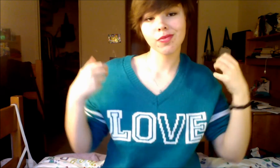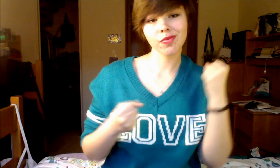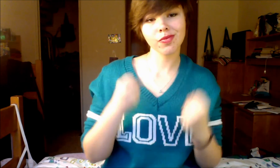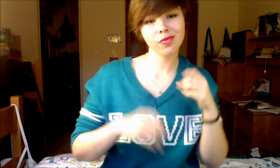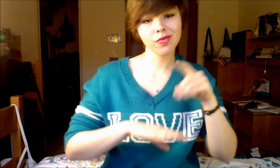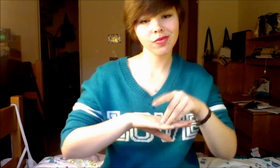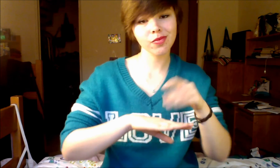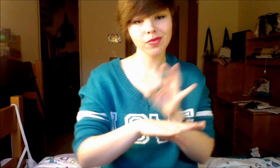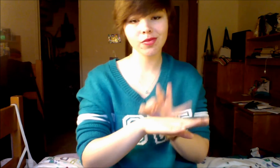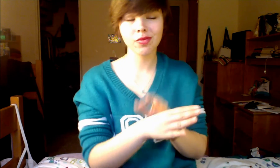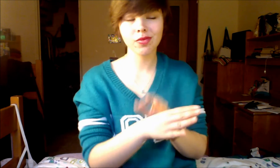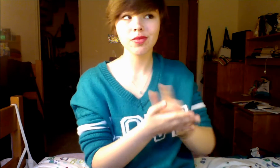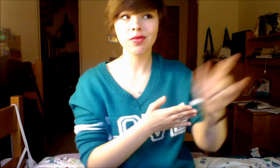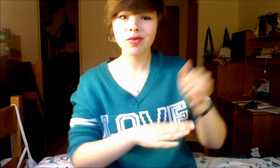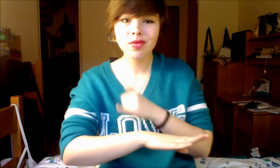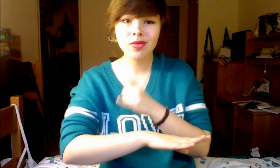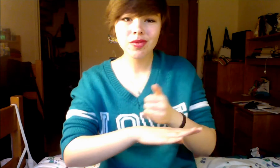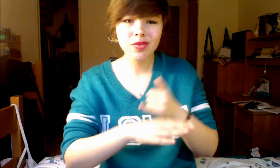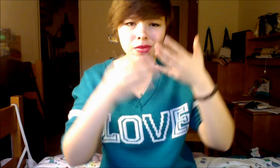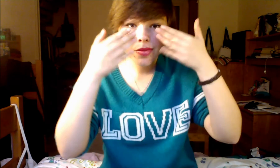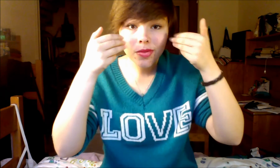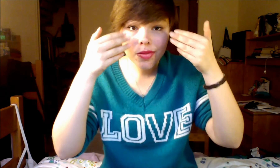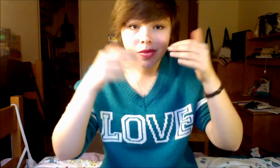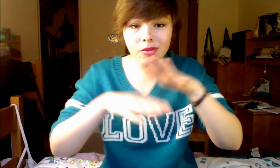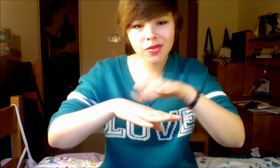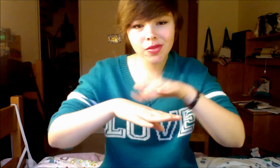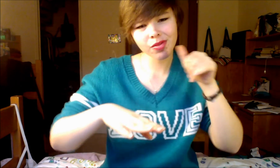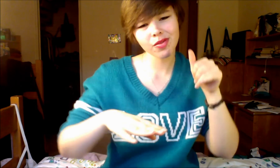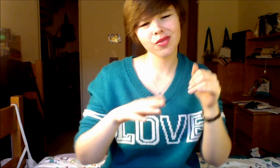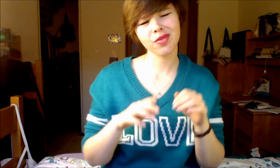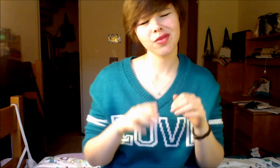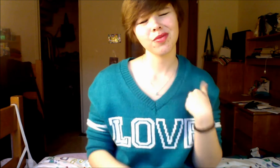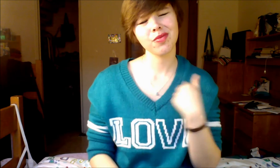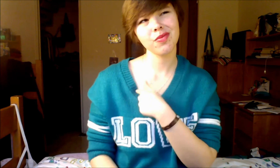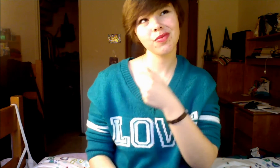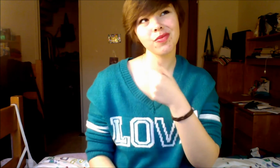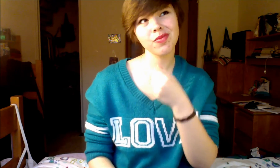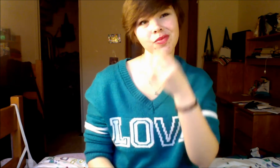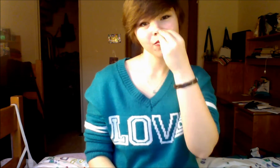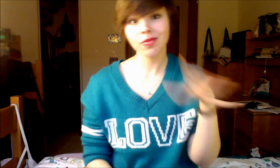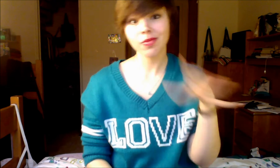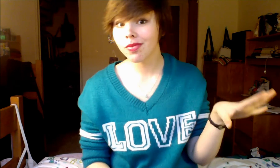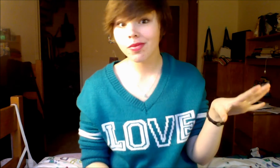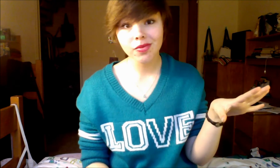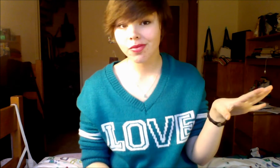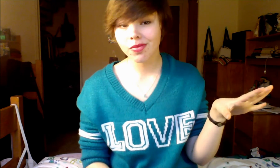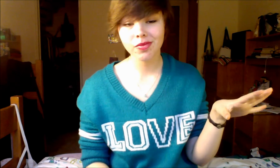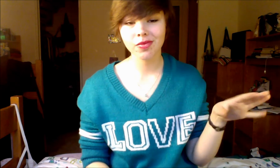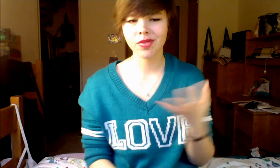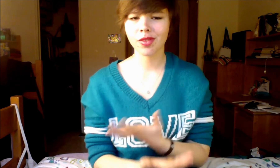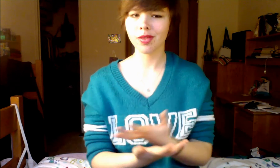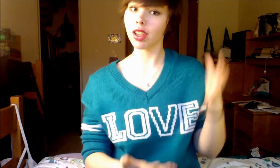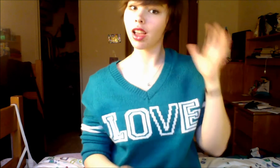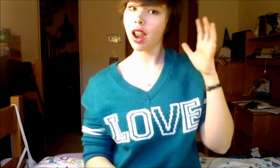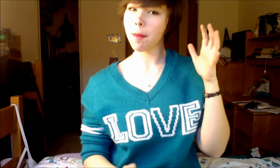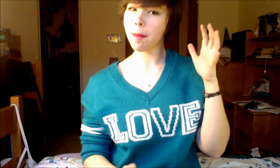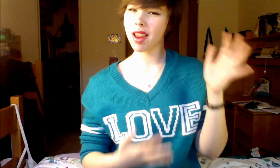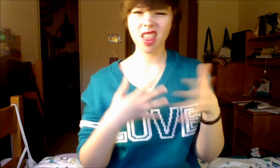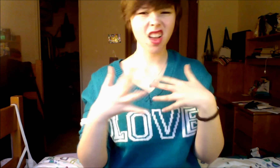Diamonds on your timepiece, jet planes, islands Tigers on a gold leash, we don't care We aren't caught up in your